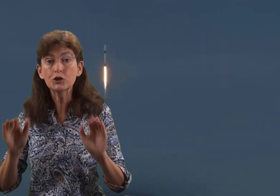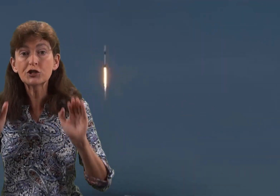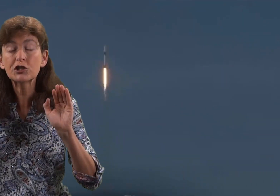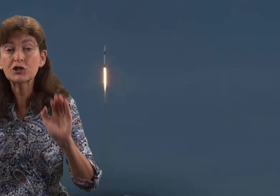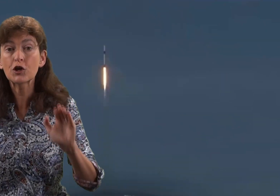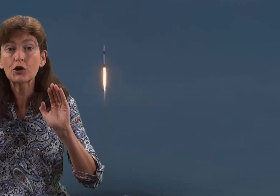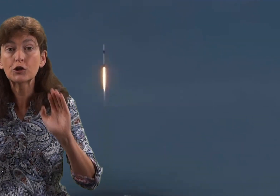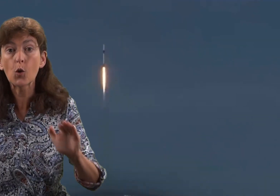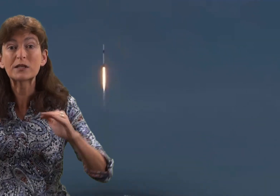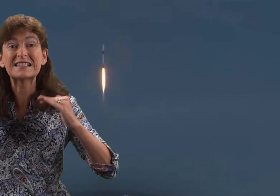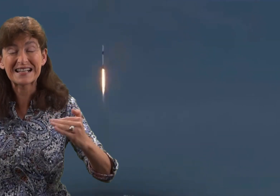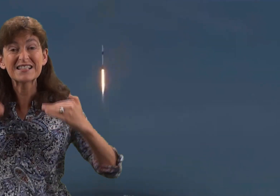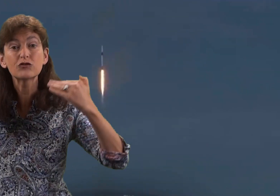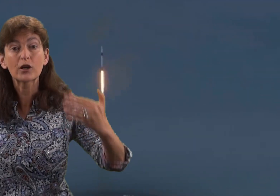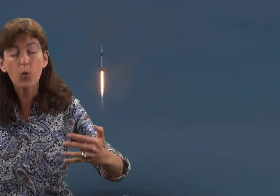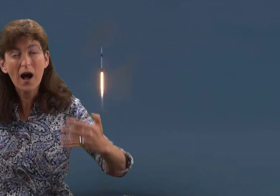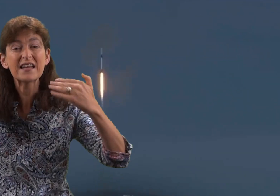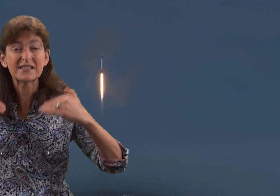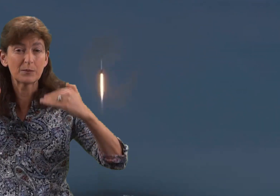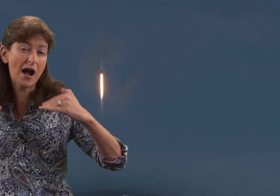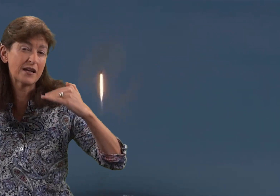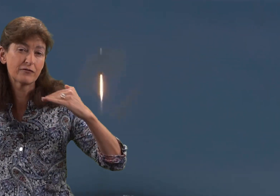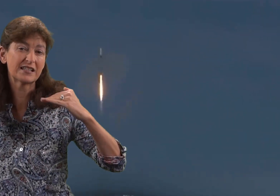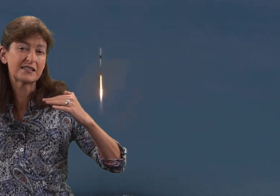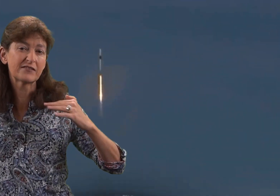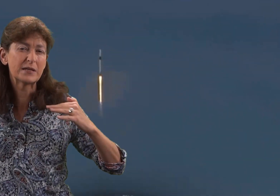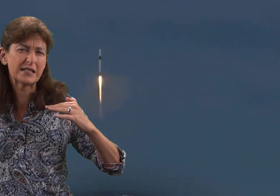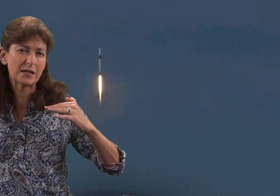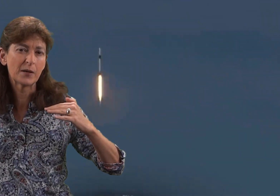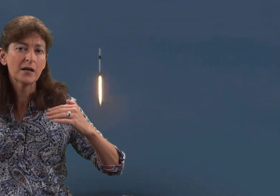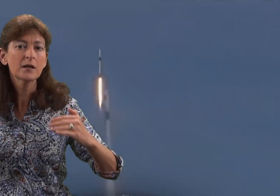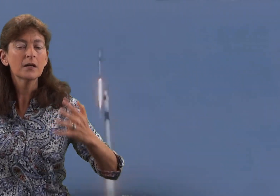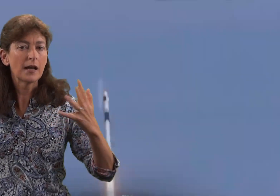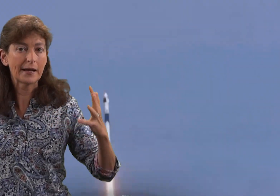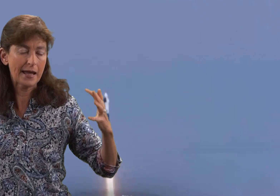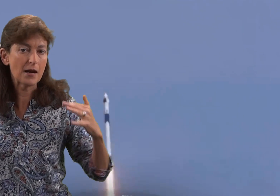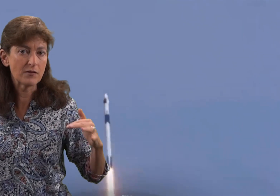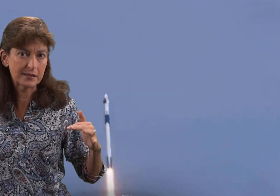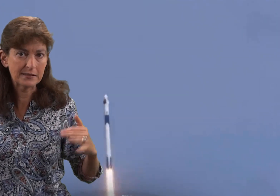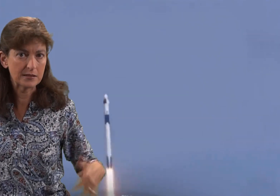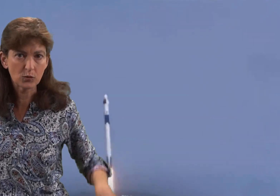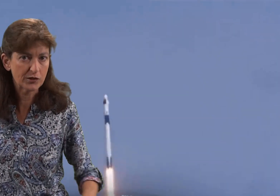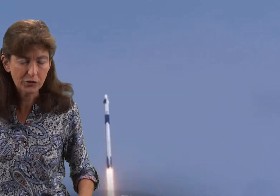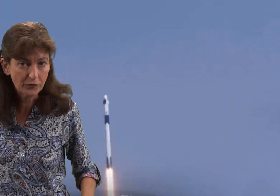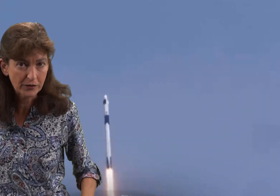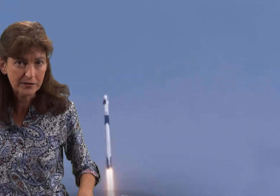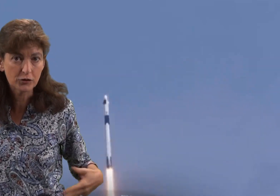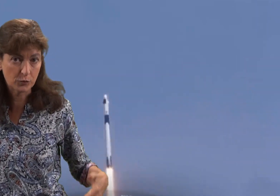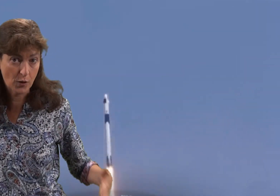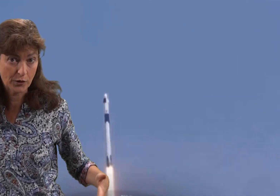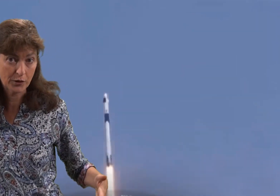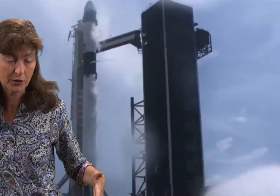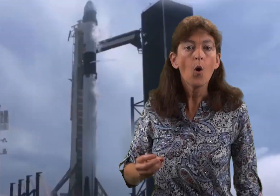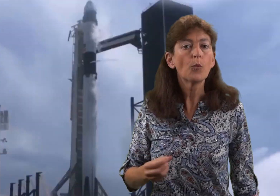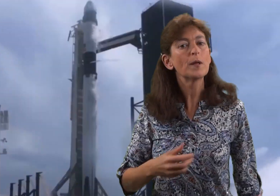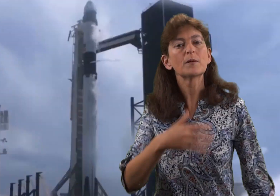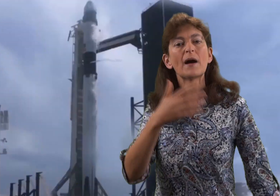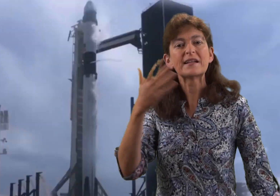Newton's third law doesn't require some kind of resistive medium like air resistance or a surface to work. Or people might